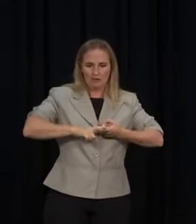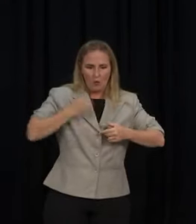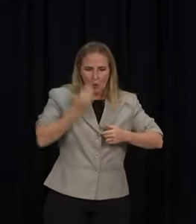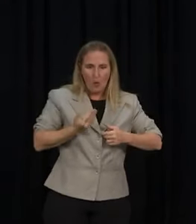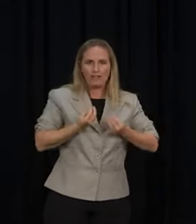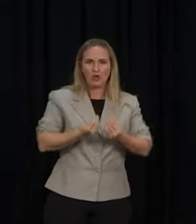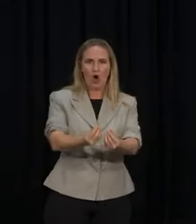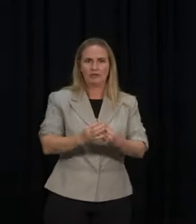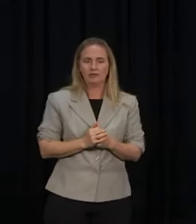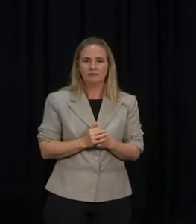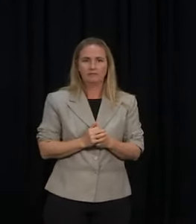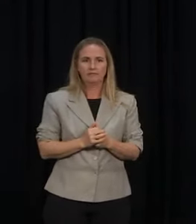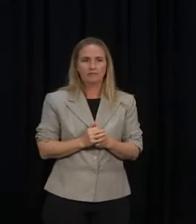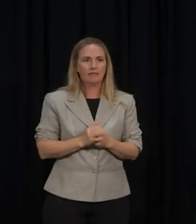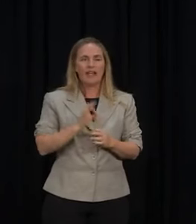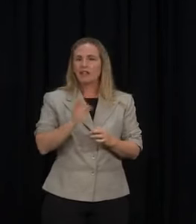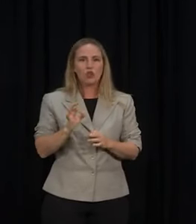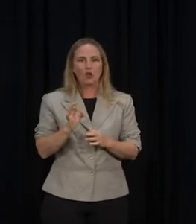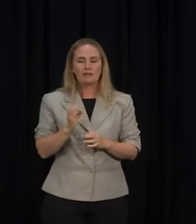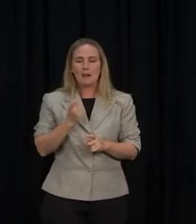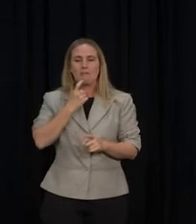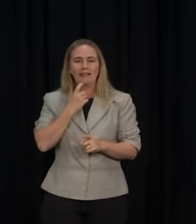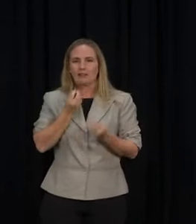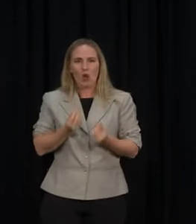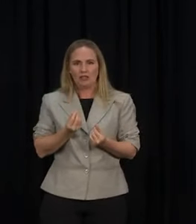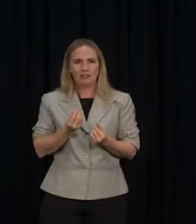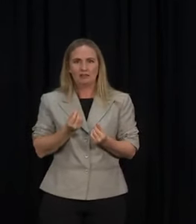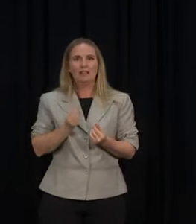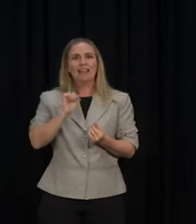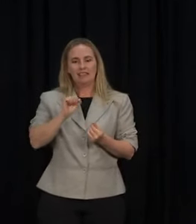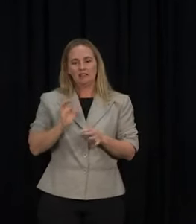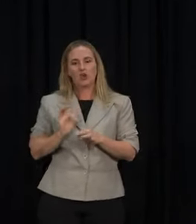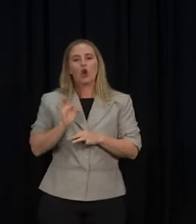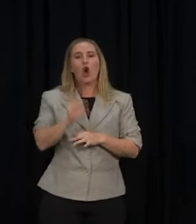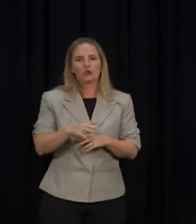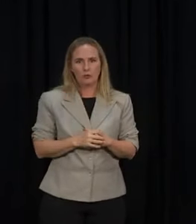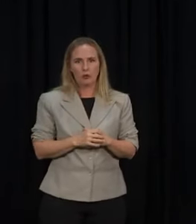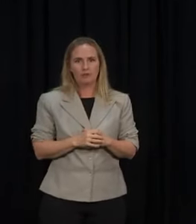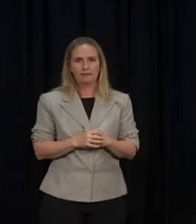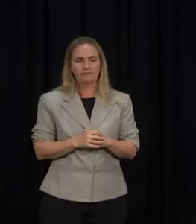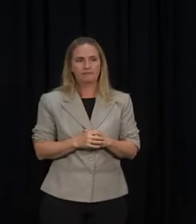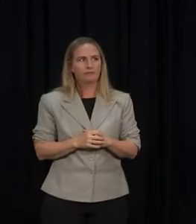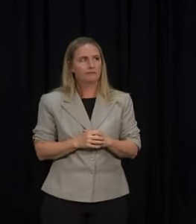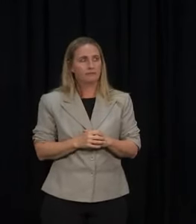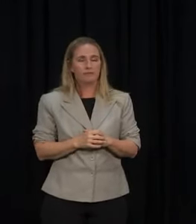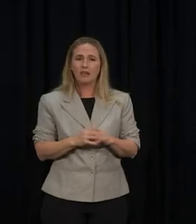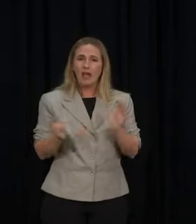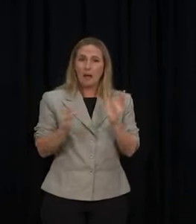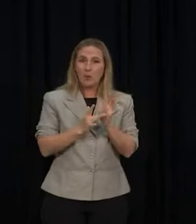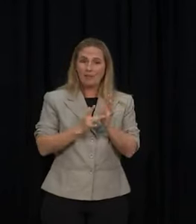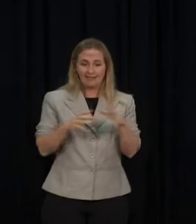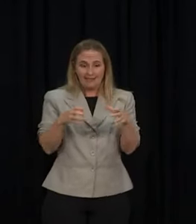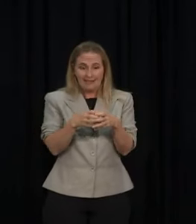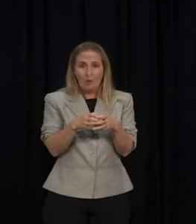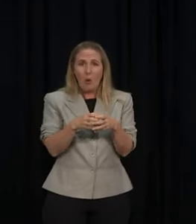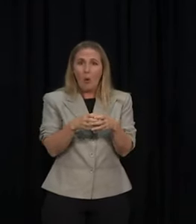the basic costs that a business has. It's a contribution. And I think it is important that we keep our small and medium enterprises healthy and functioning.